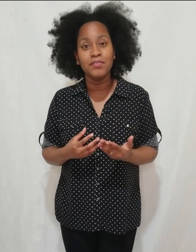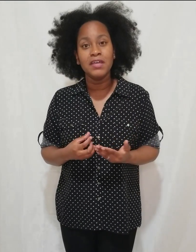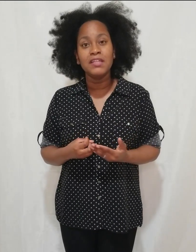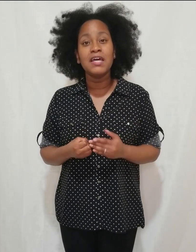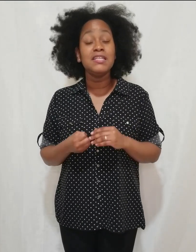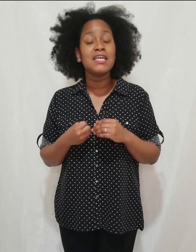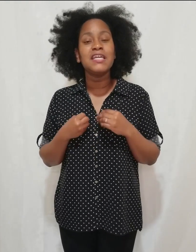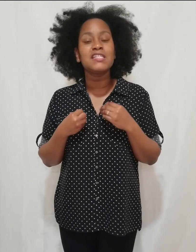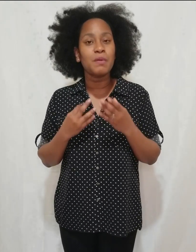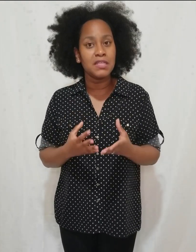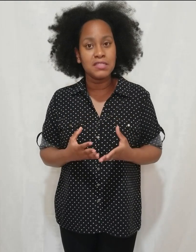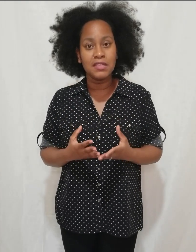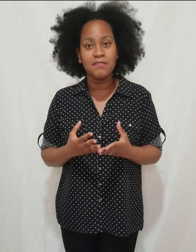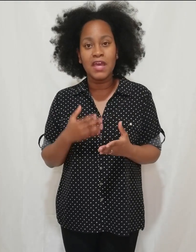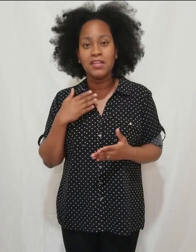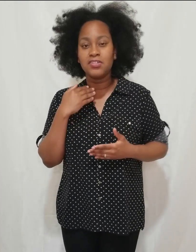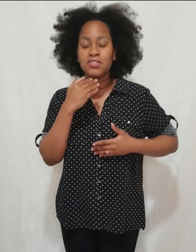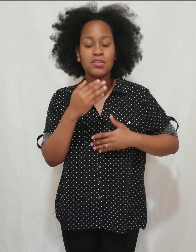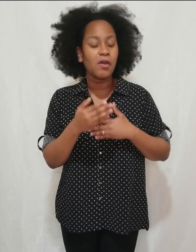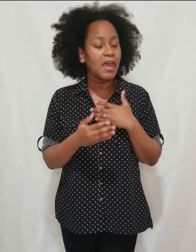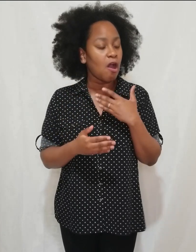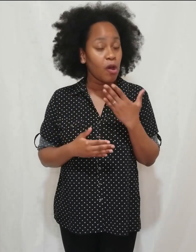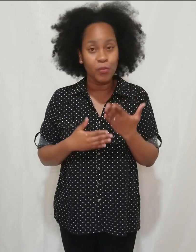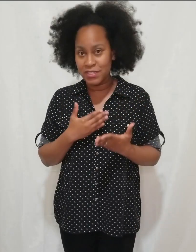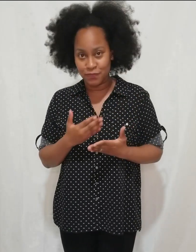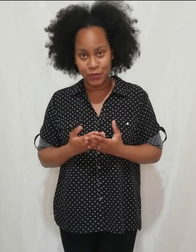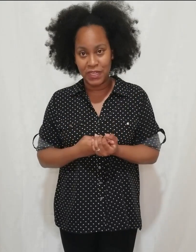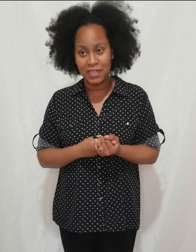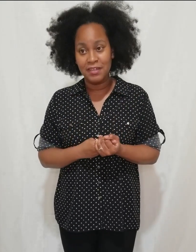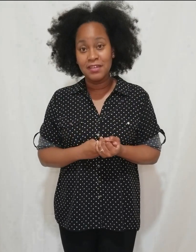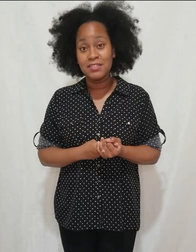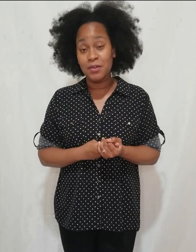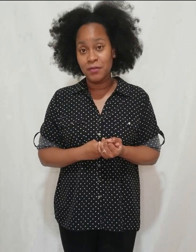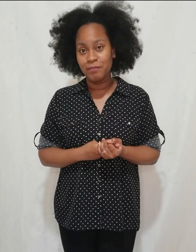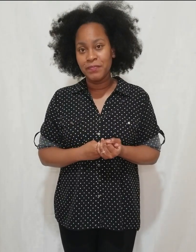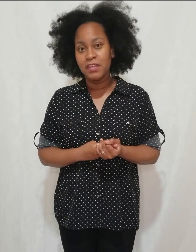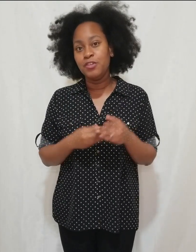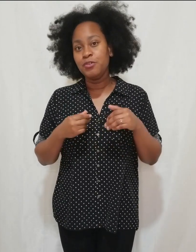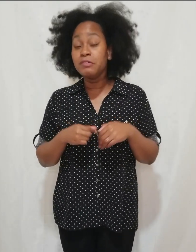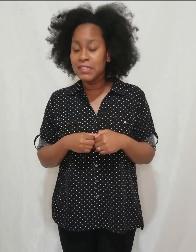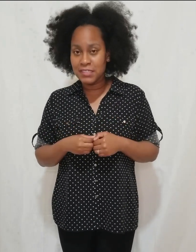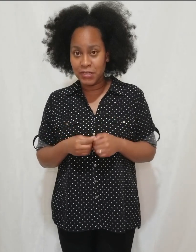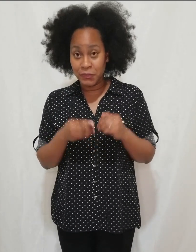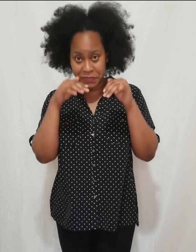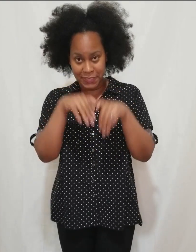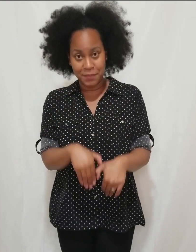that is expansive and just always flowing. So you will need to know deep